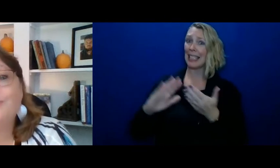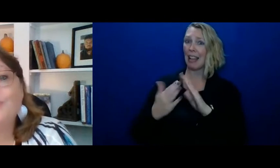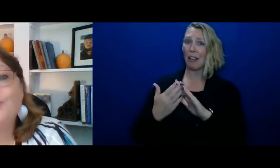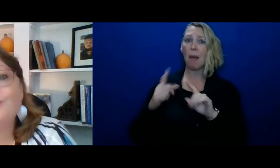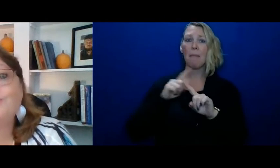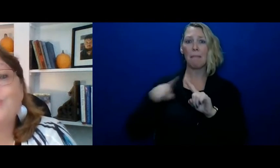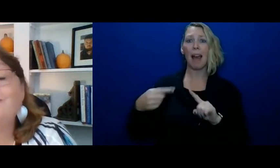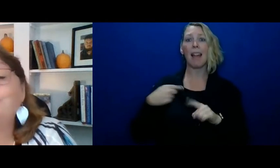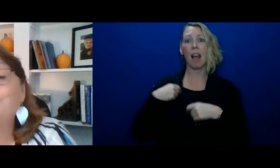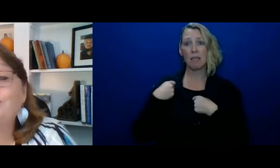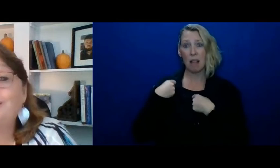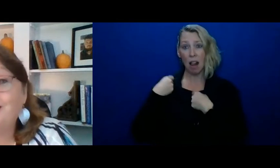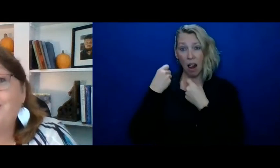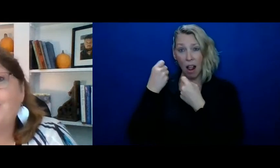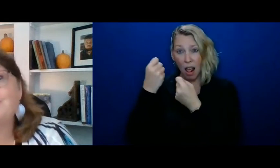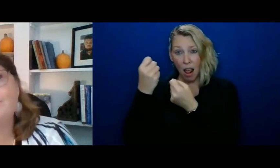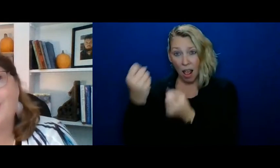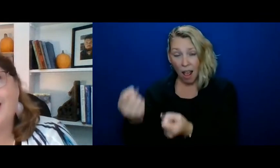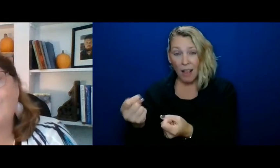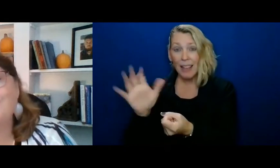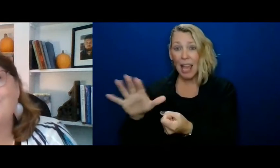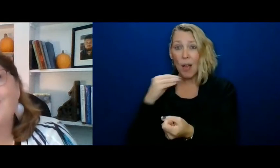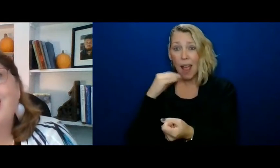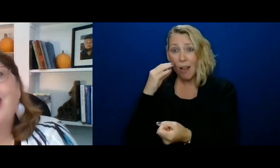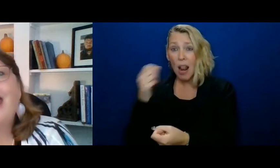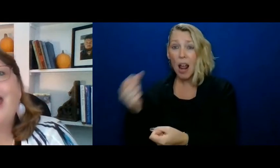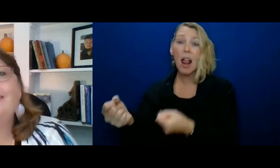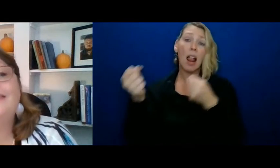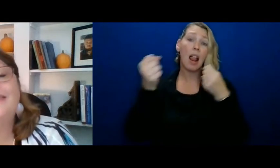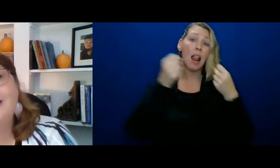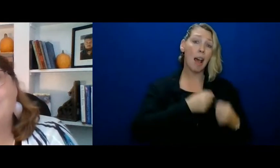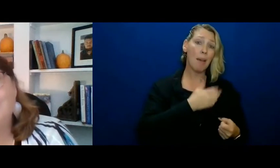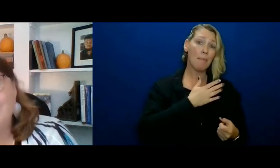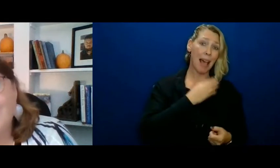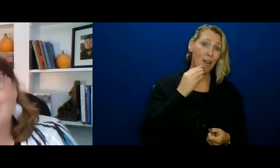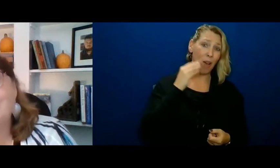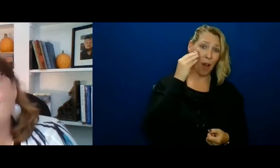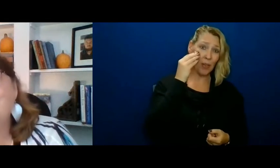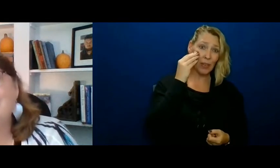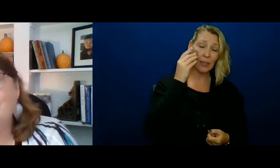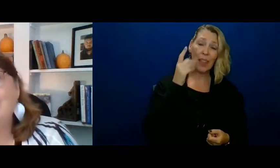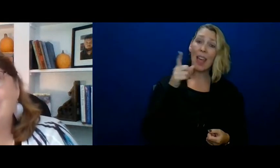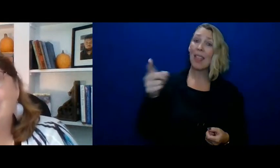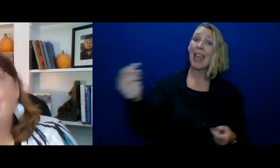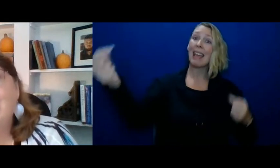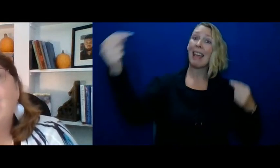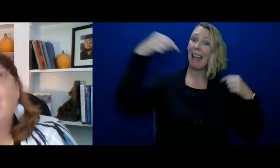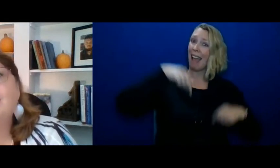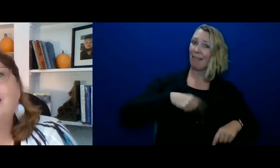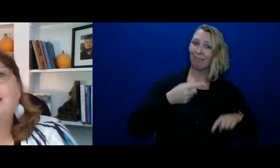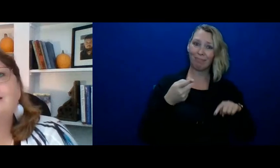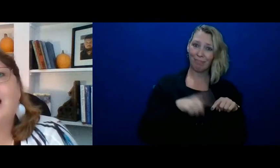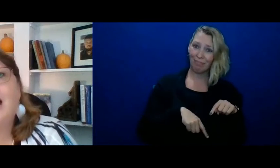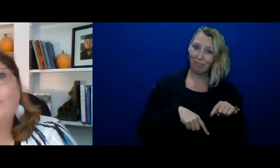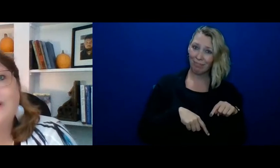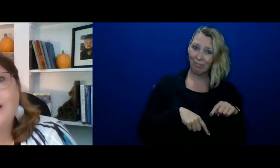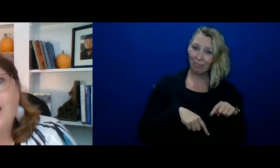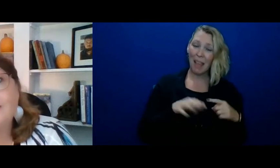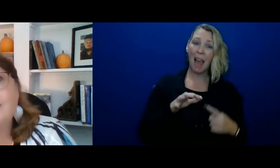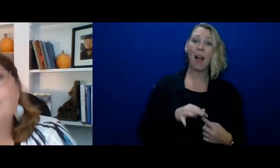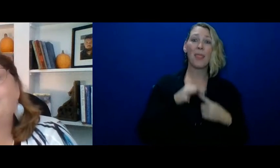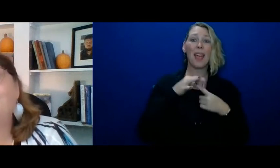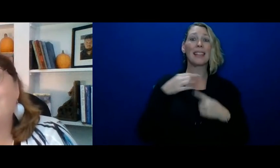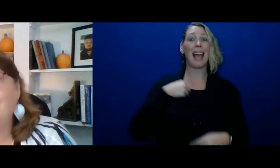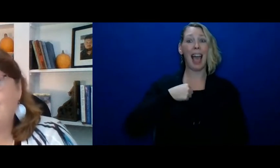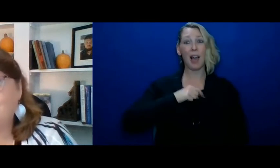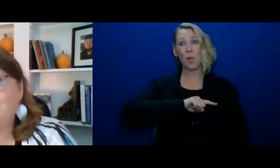time on the road driving between their house and my house. And that they could not come see me unless I went and